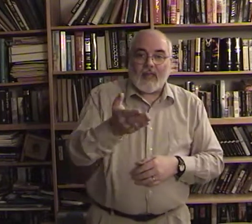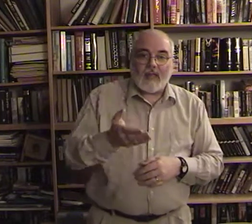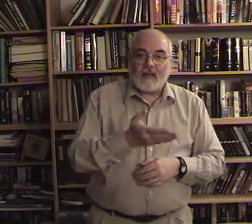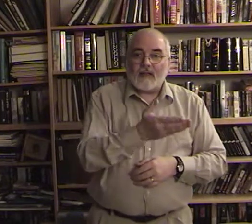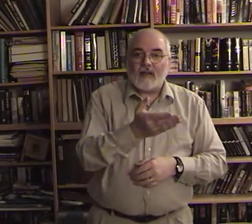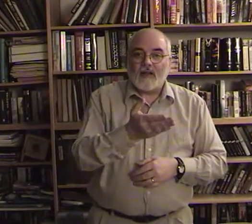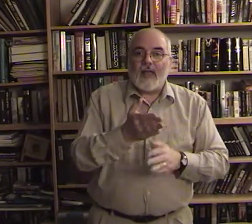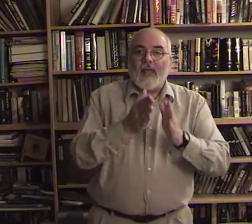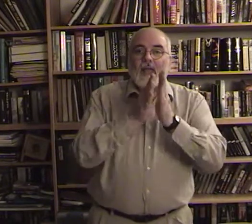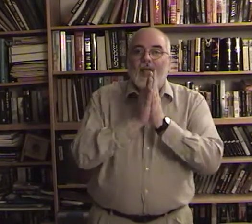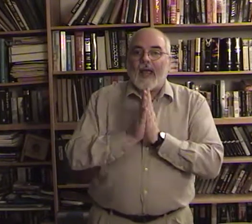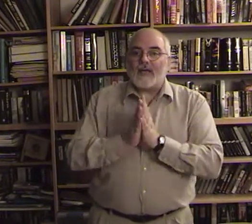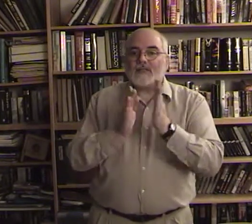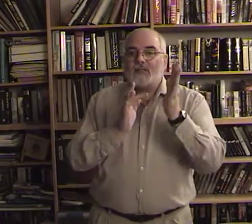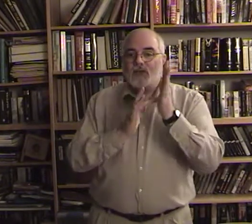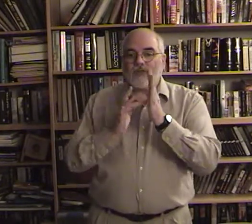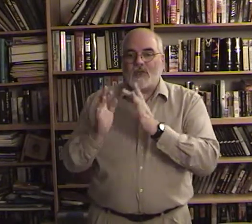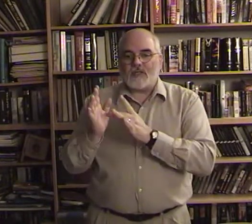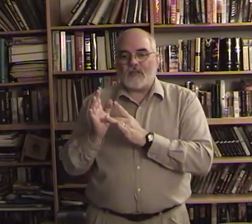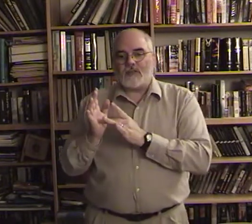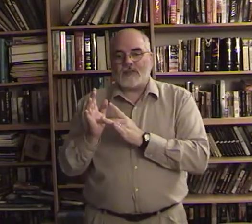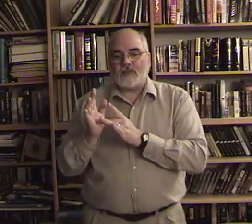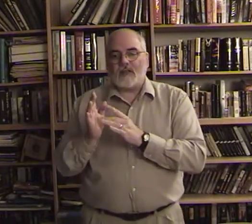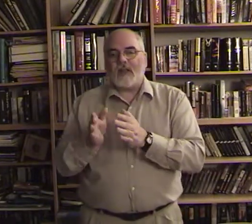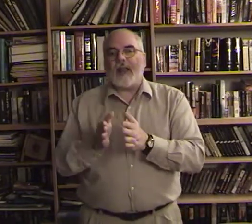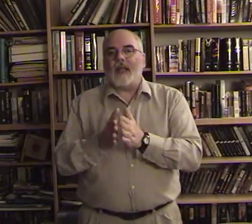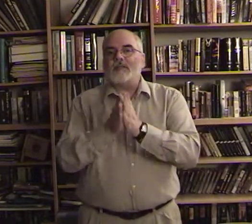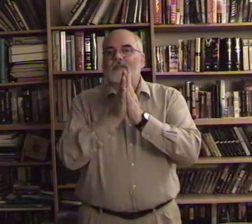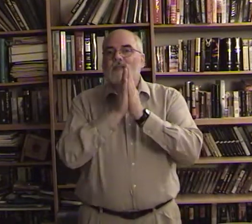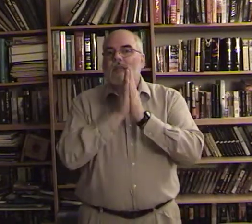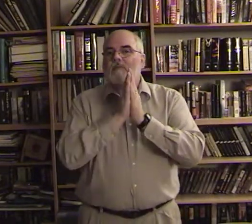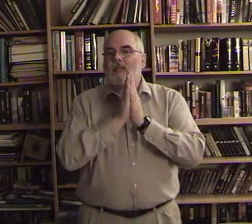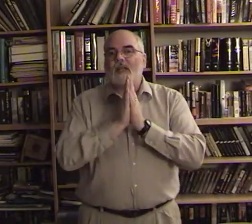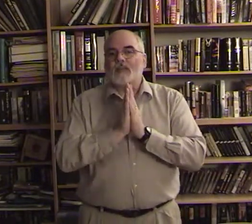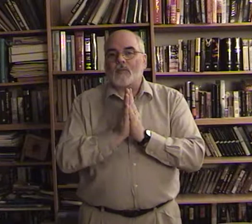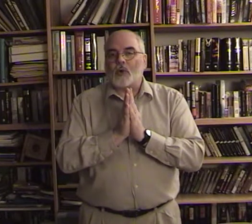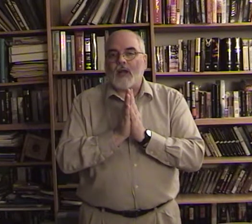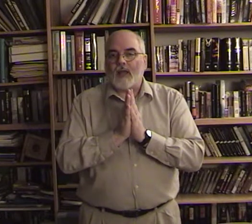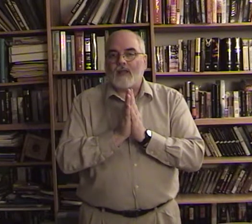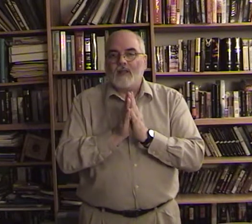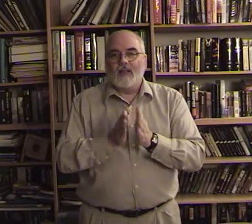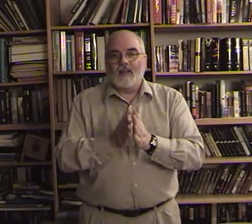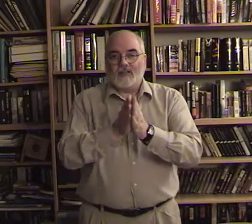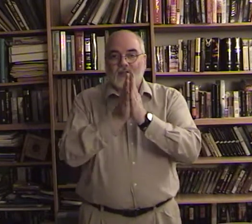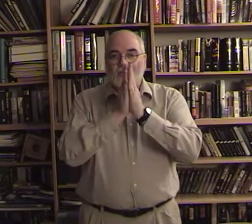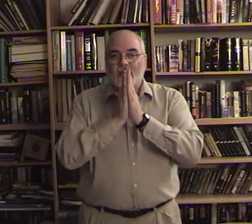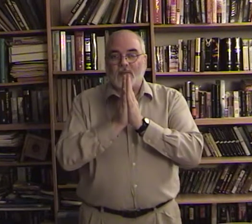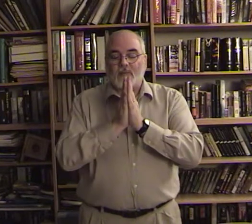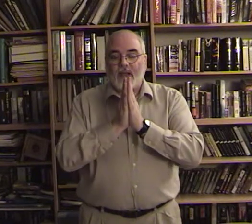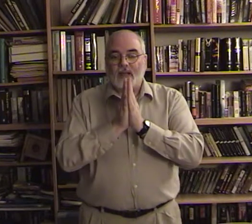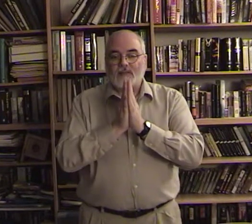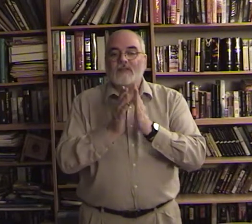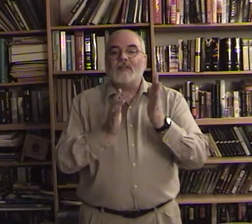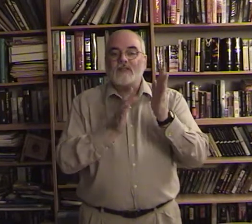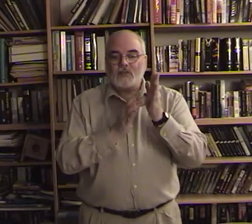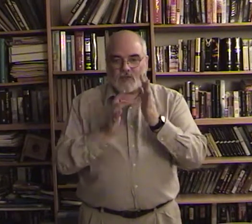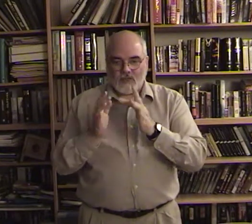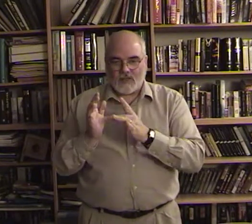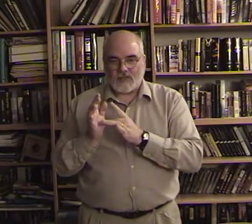asked jesus and ask is the same sign as pray so it's kind of asked jesus